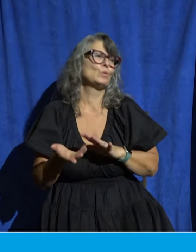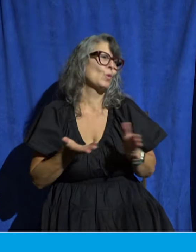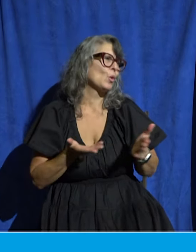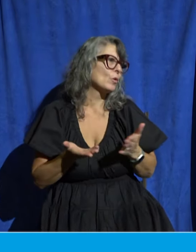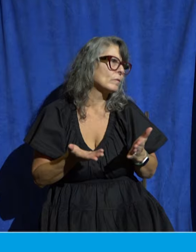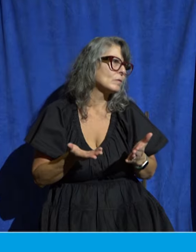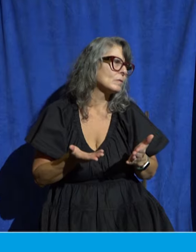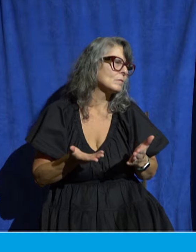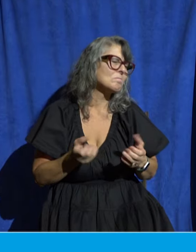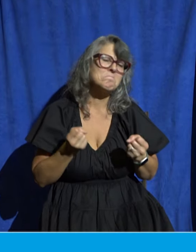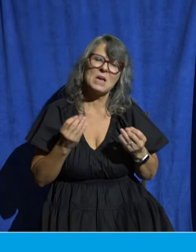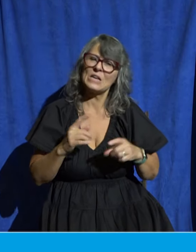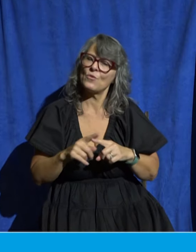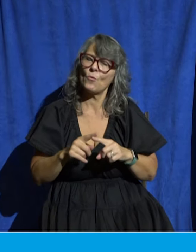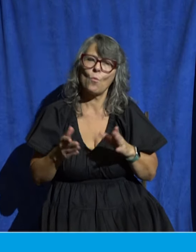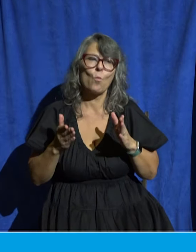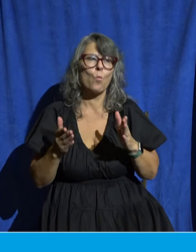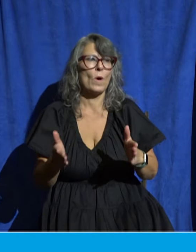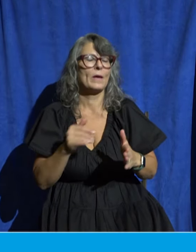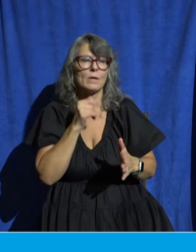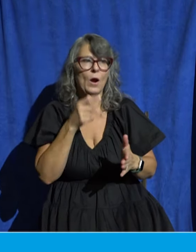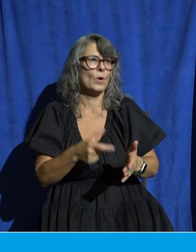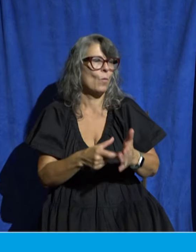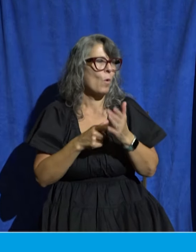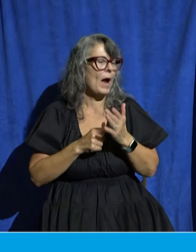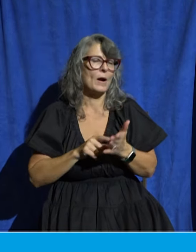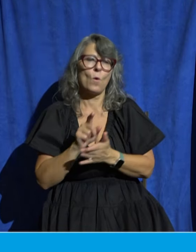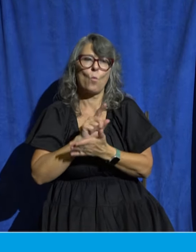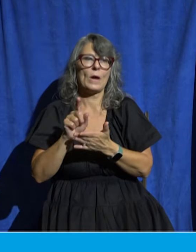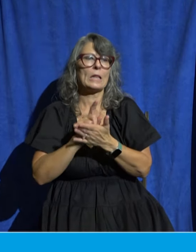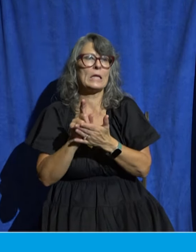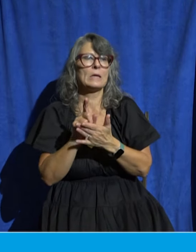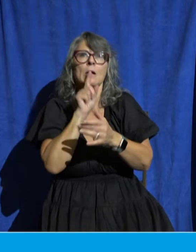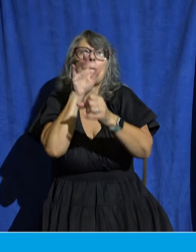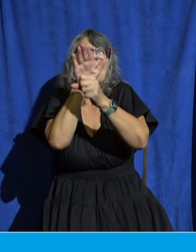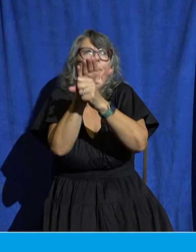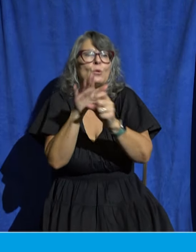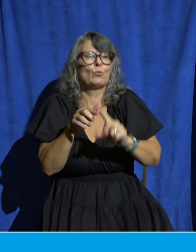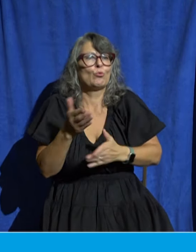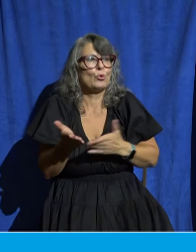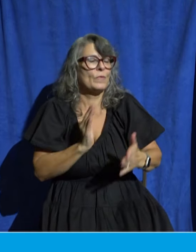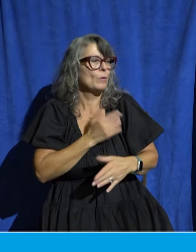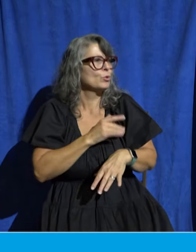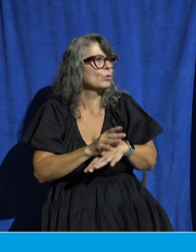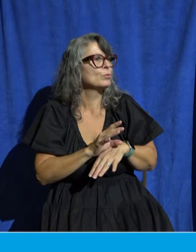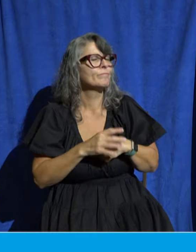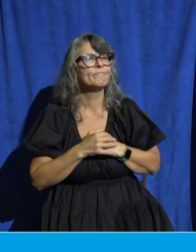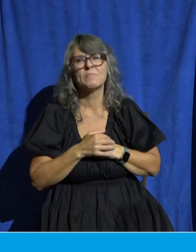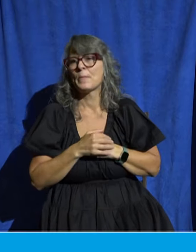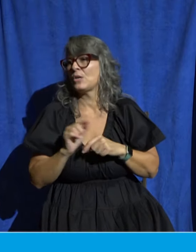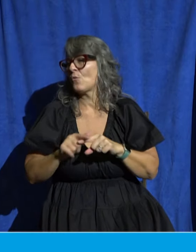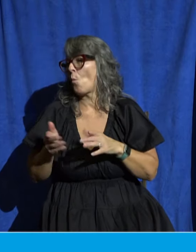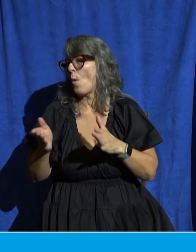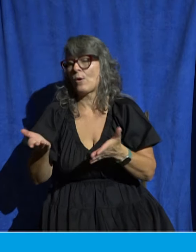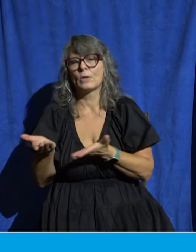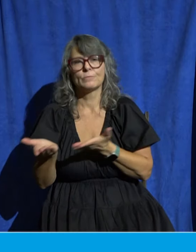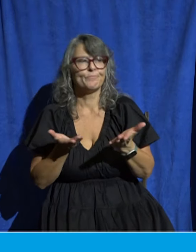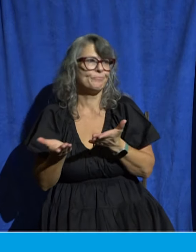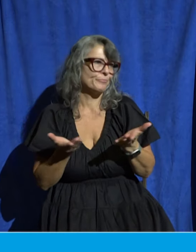many ways that don't actually require a weekly commitment to serve in our church there's ways that you can serve while you're already here on